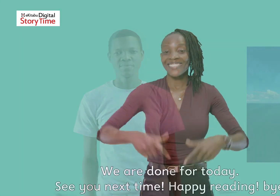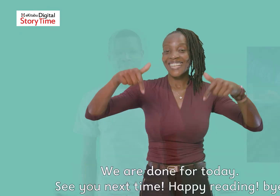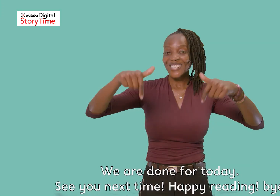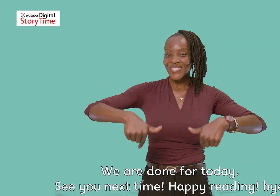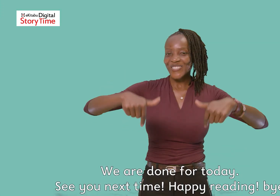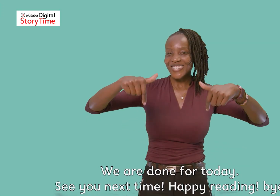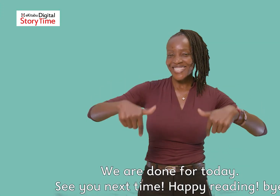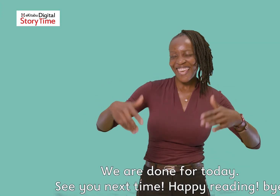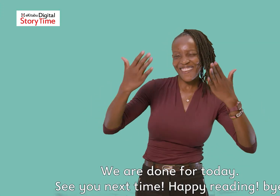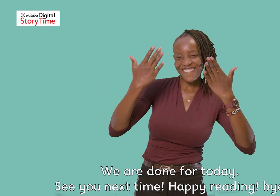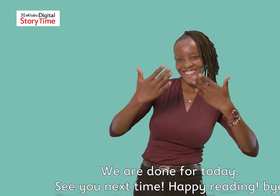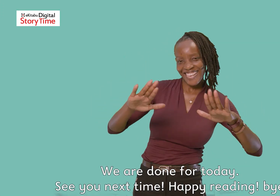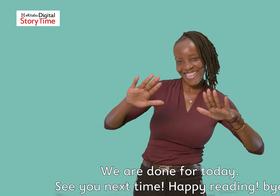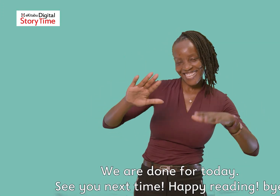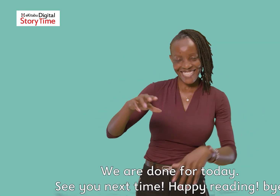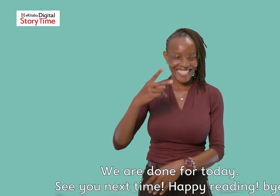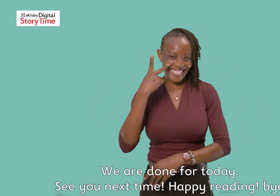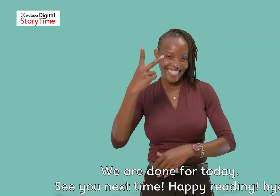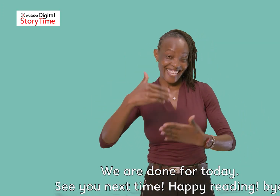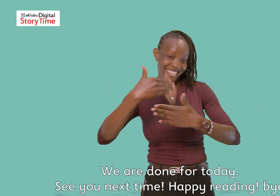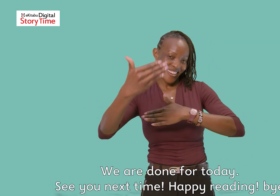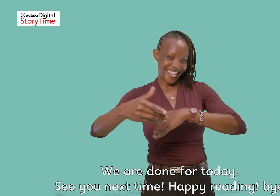We are done for today. See you next time.